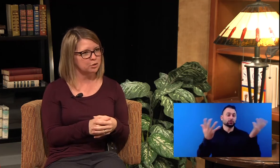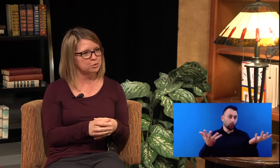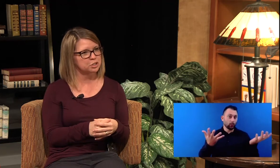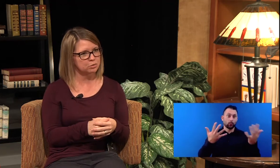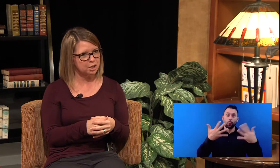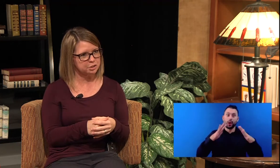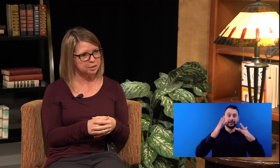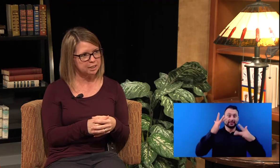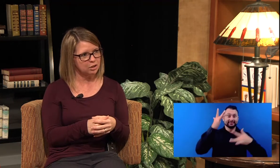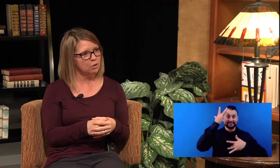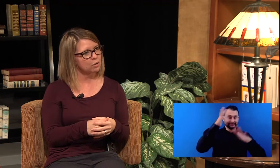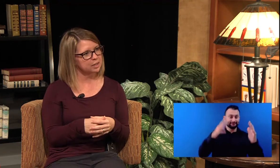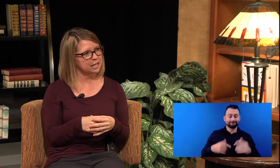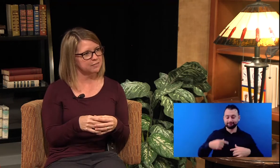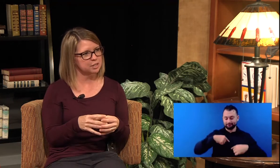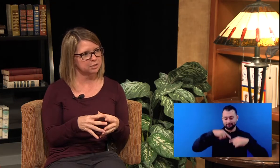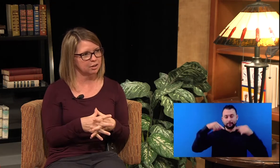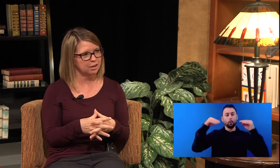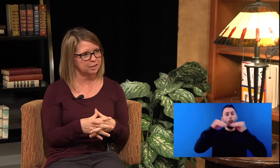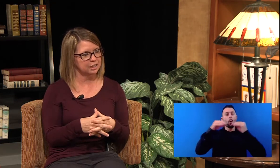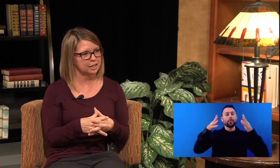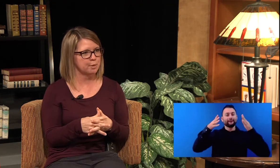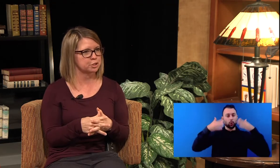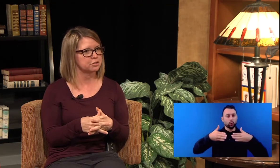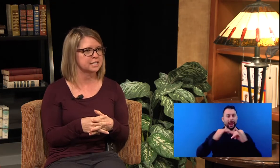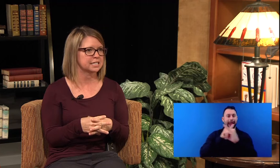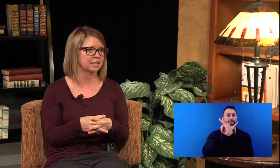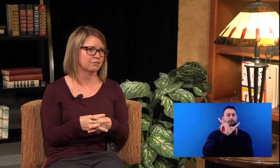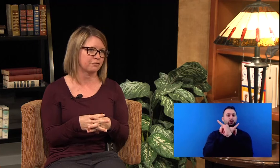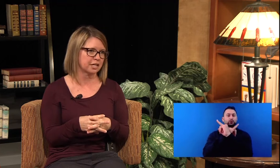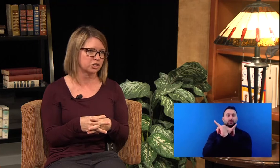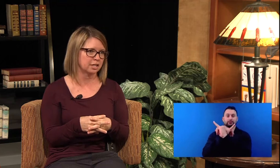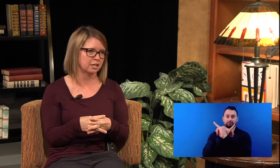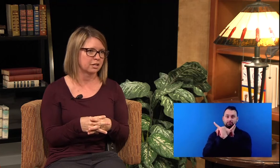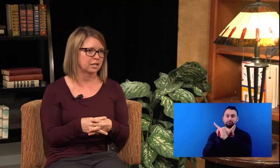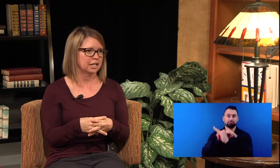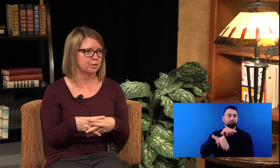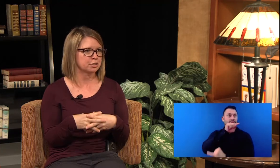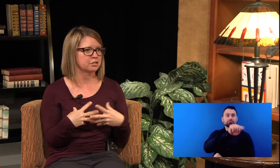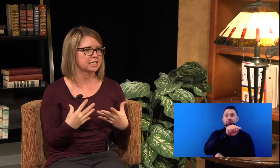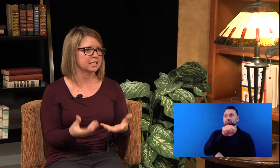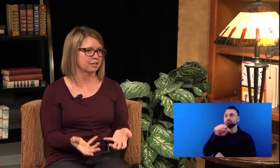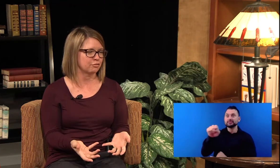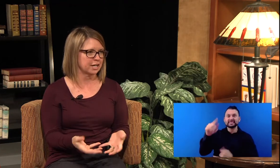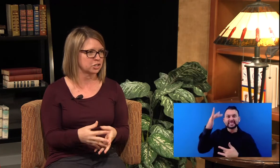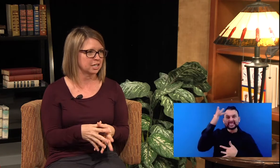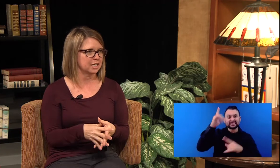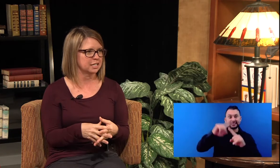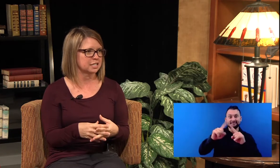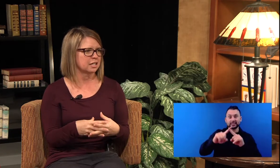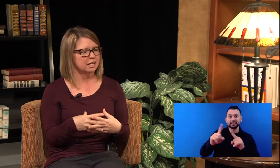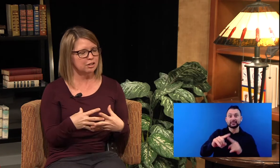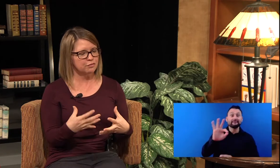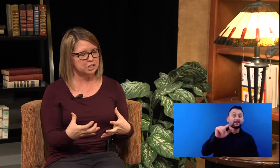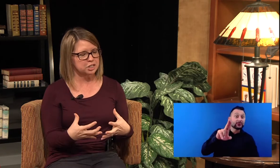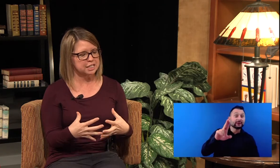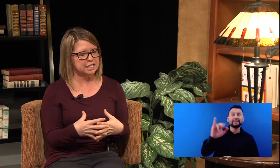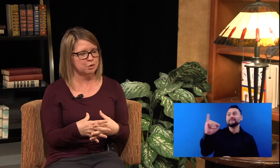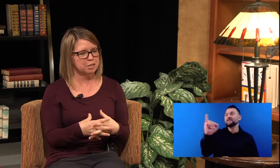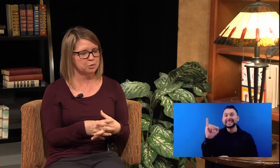200 or they have something called an opportunistic infection. An opportunistic infection is infections that people